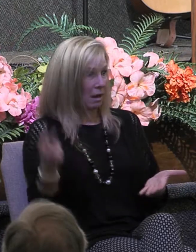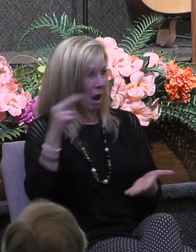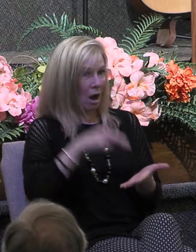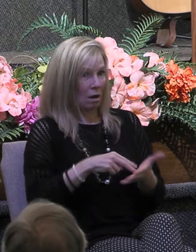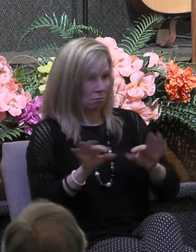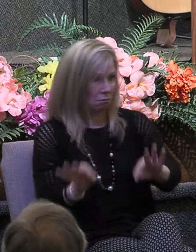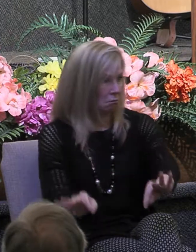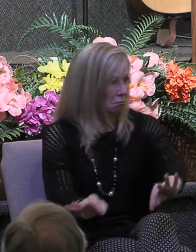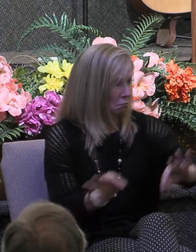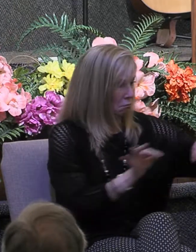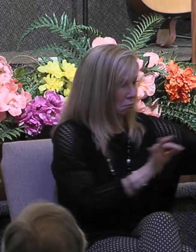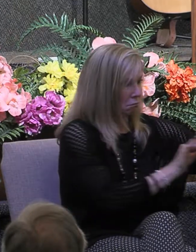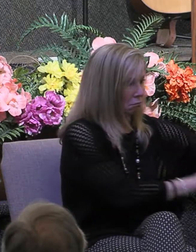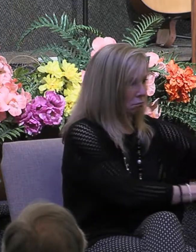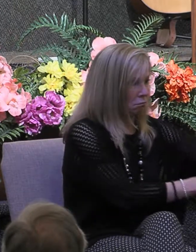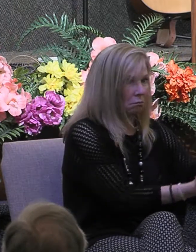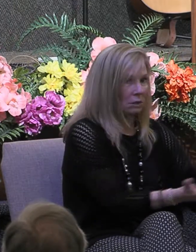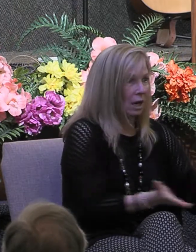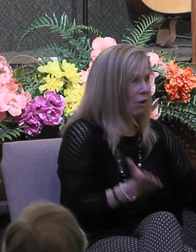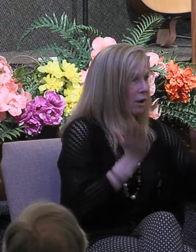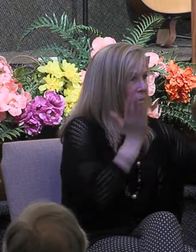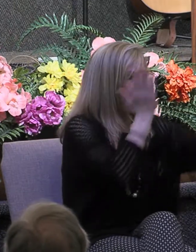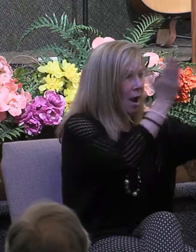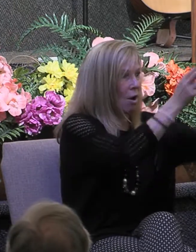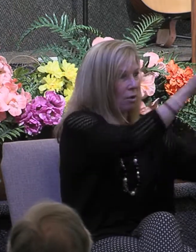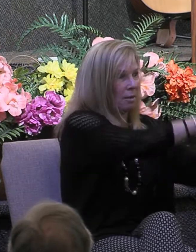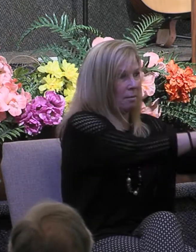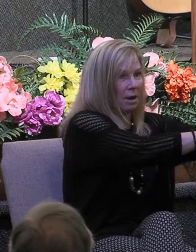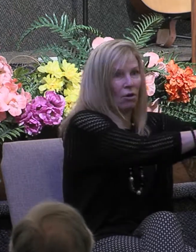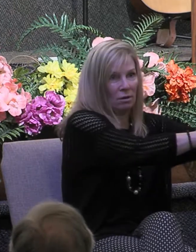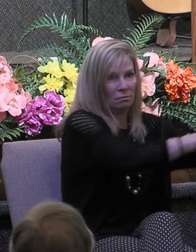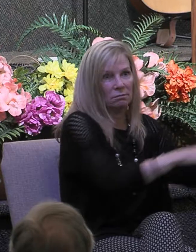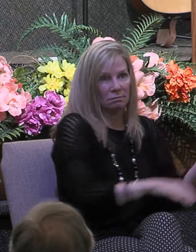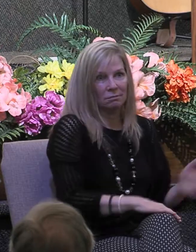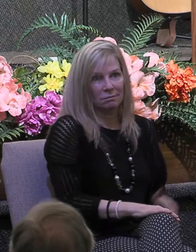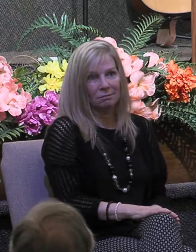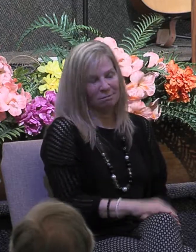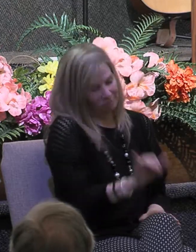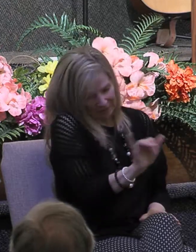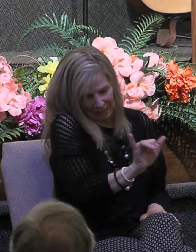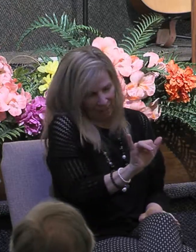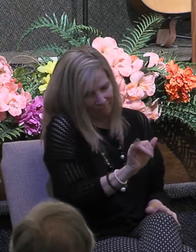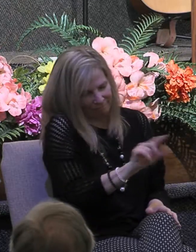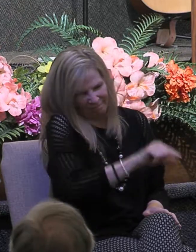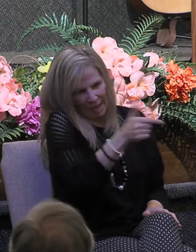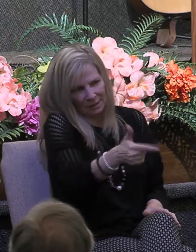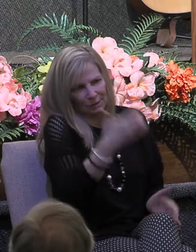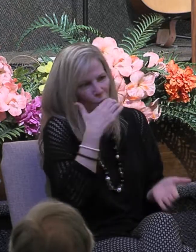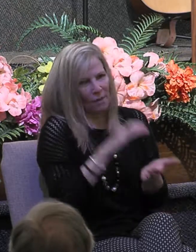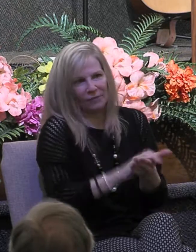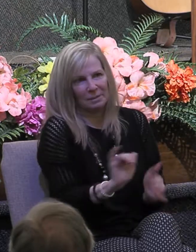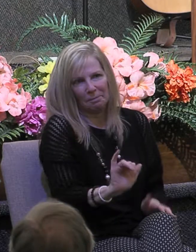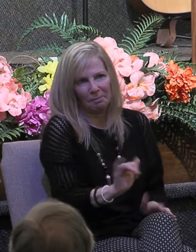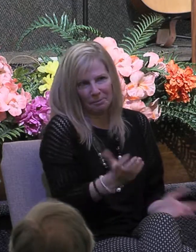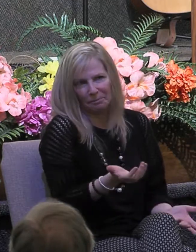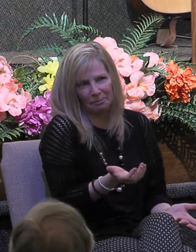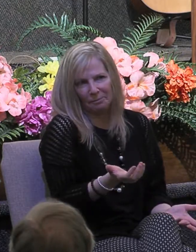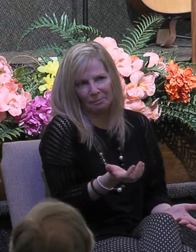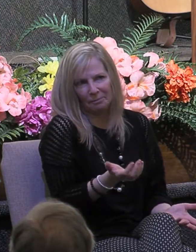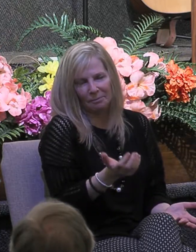and after carrying him out they buried him story goes on to say that this also happened to his wife Sapphira as she was confronted by Peter